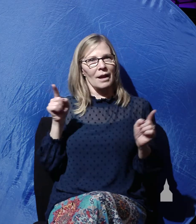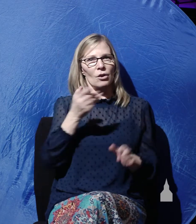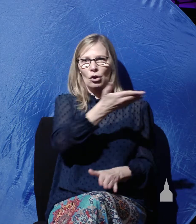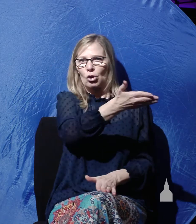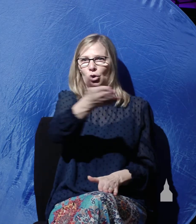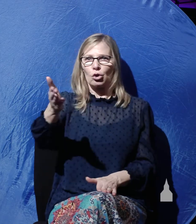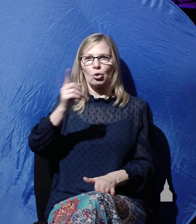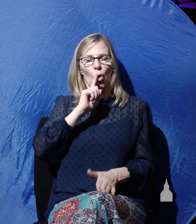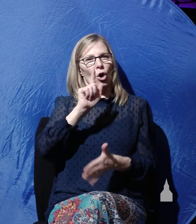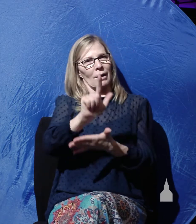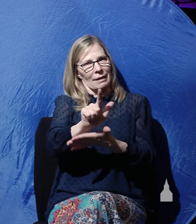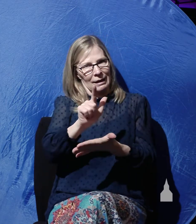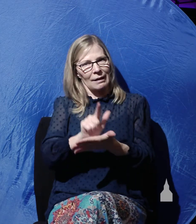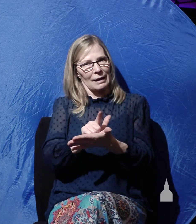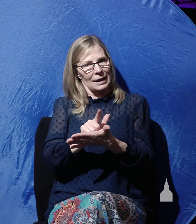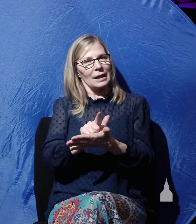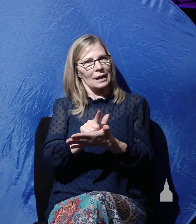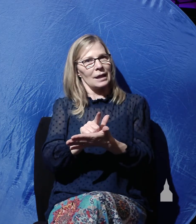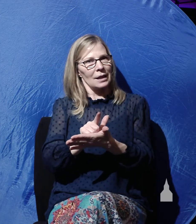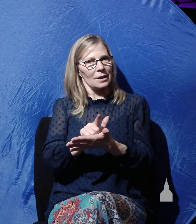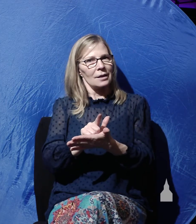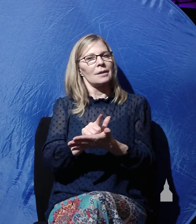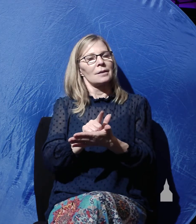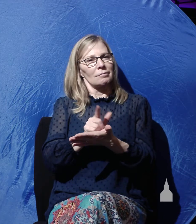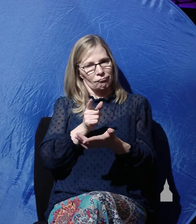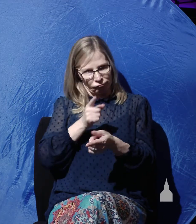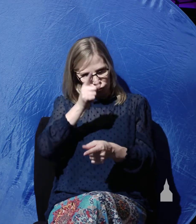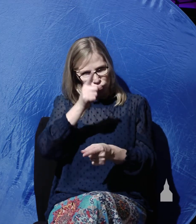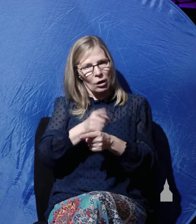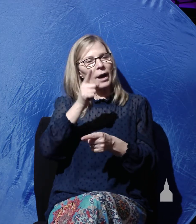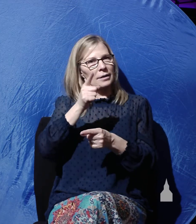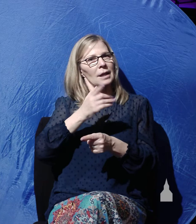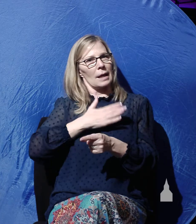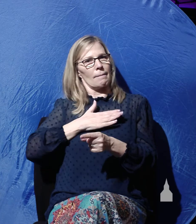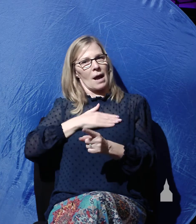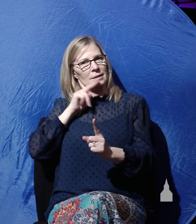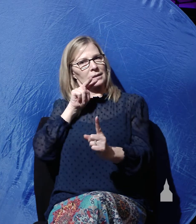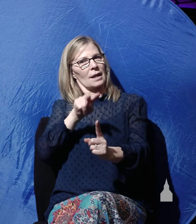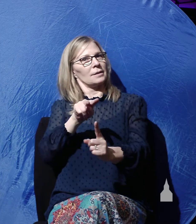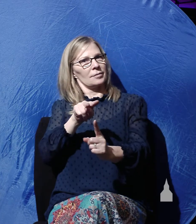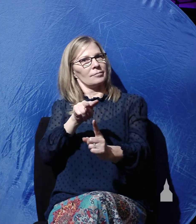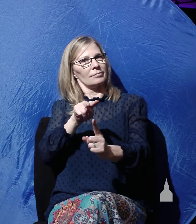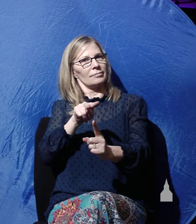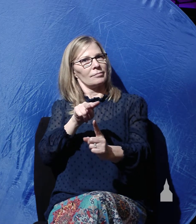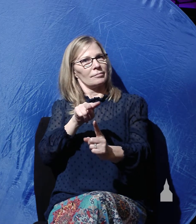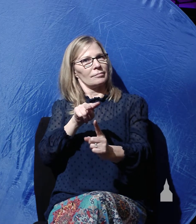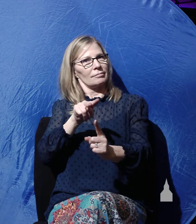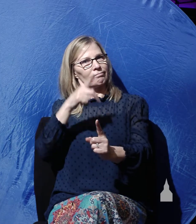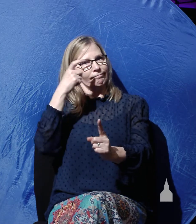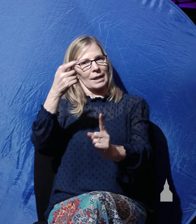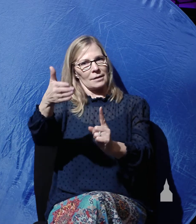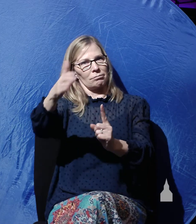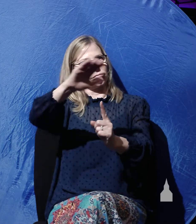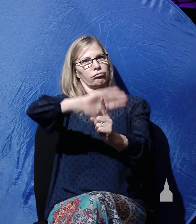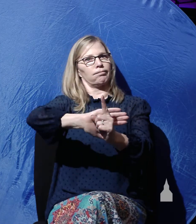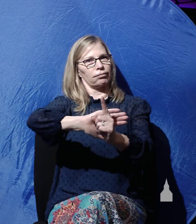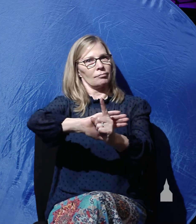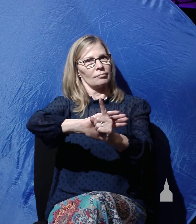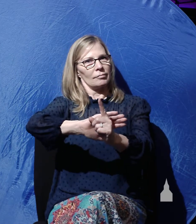we who believe in Christ are legally righteous in his sight because he has imputed, which means he's